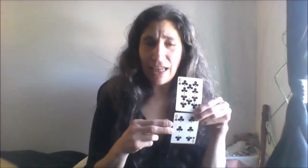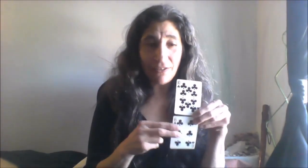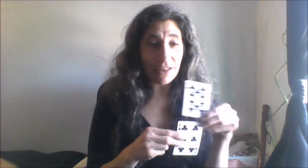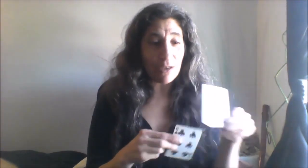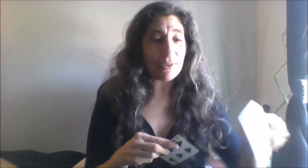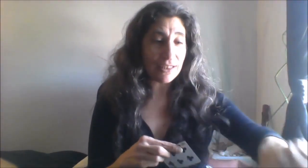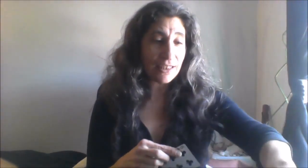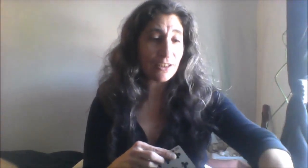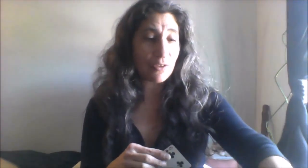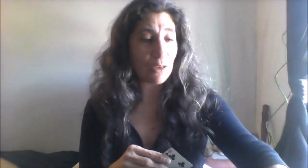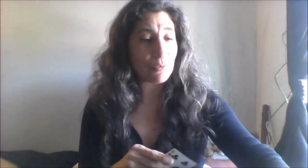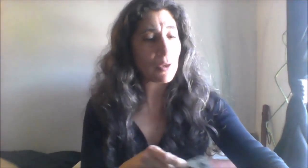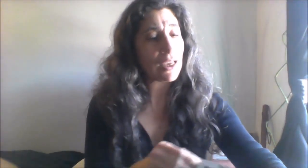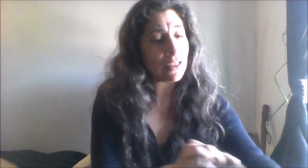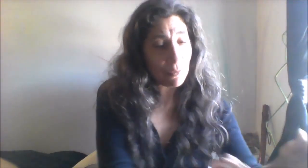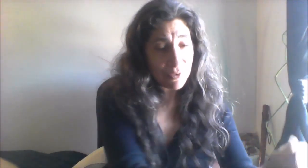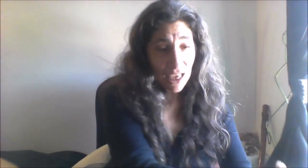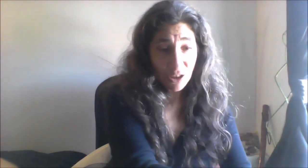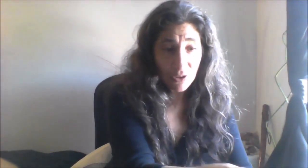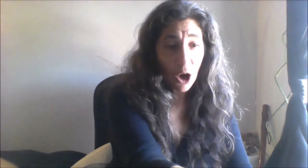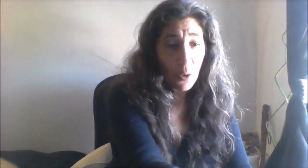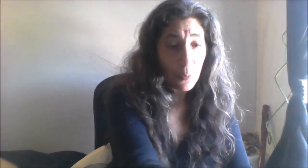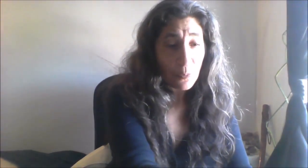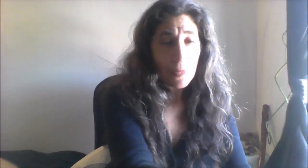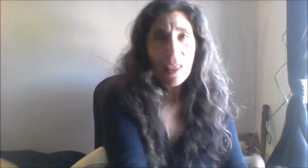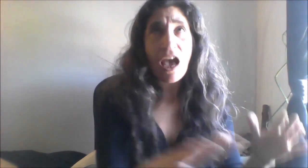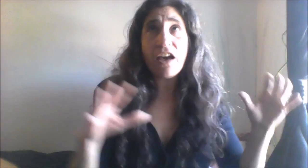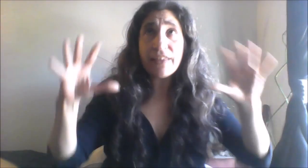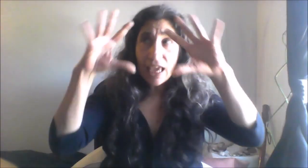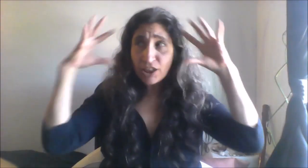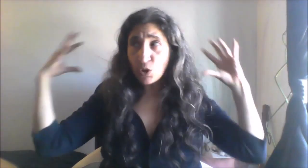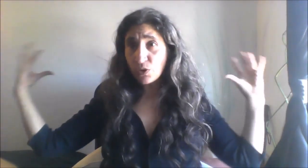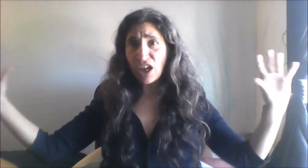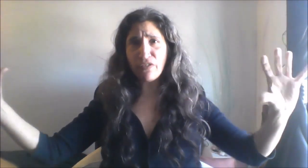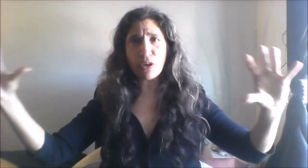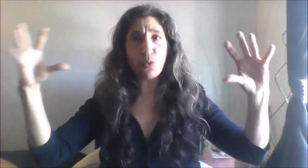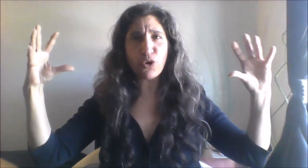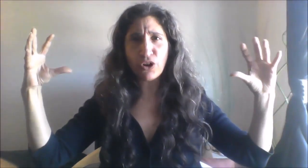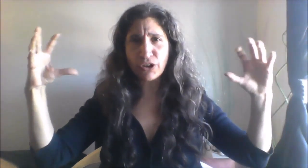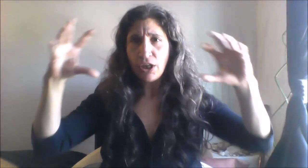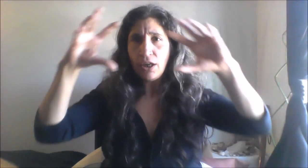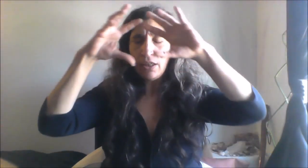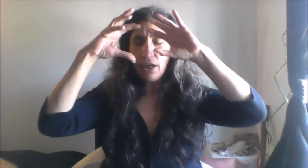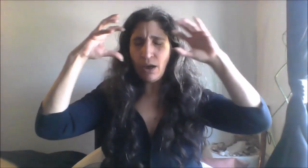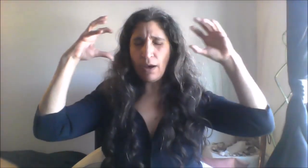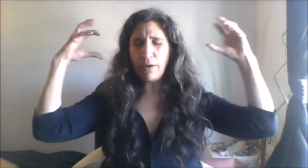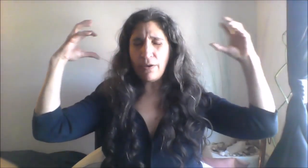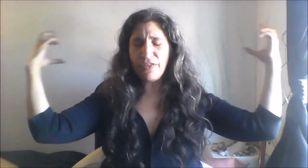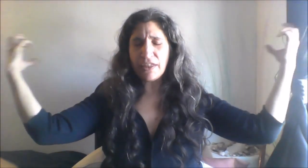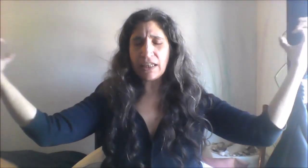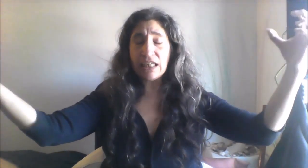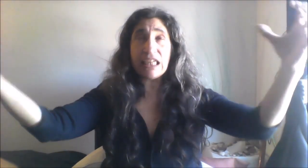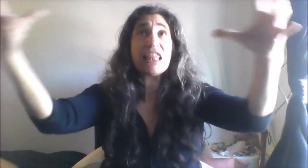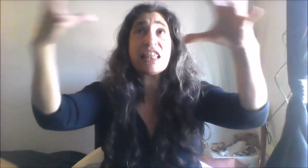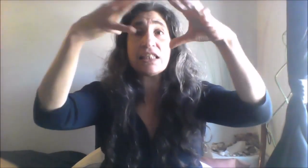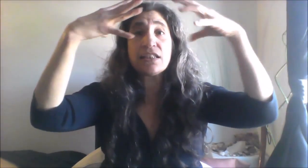ten of clubs and the six of clubs okay clubs as we know are the esoteric world uh the ethers